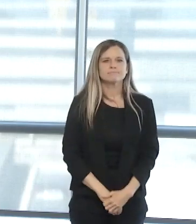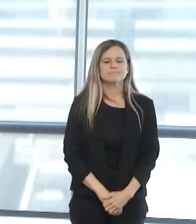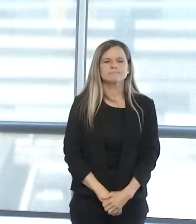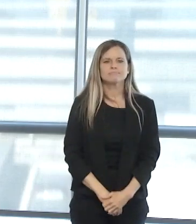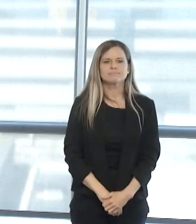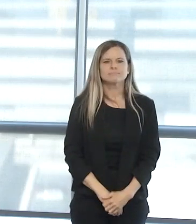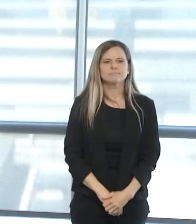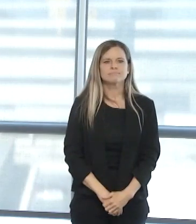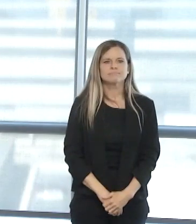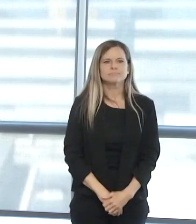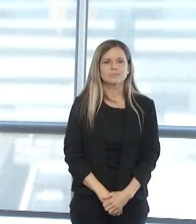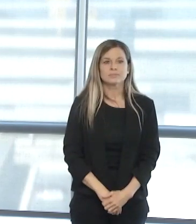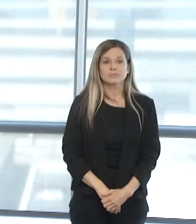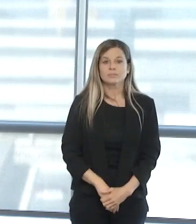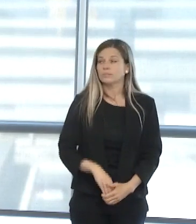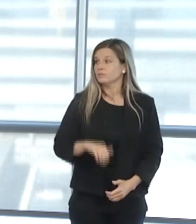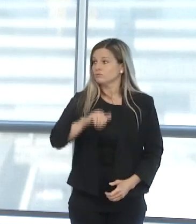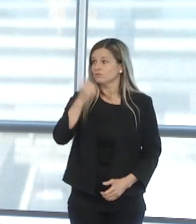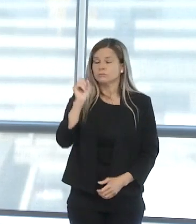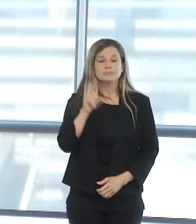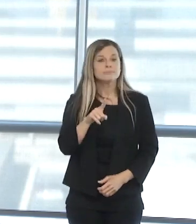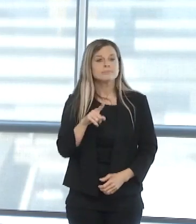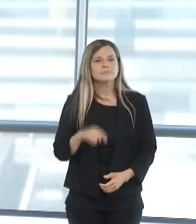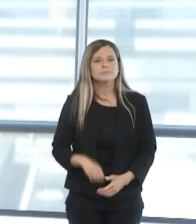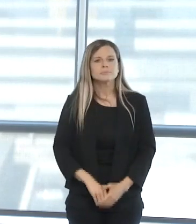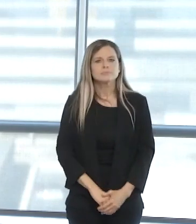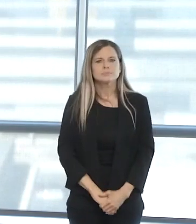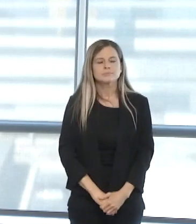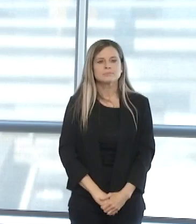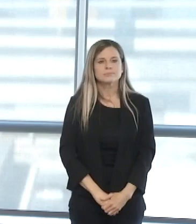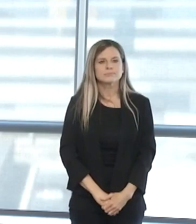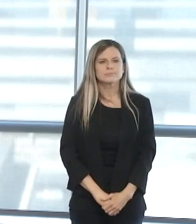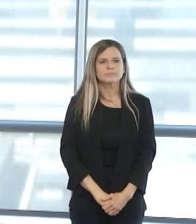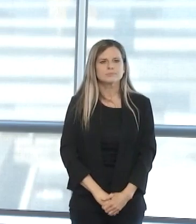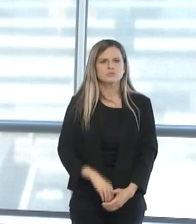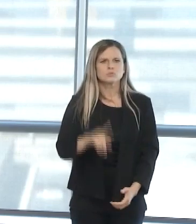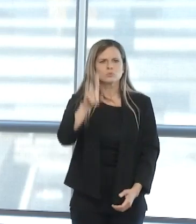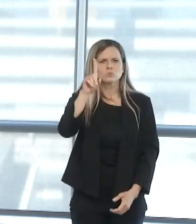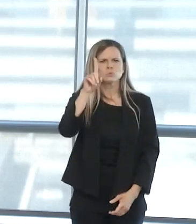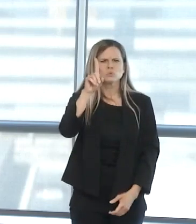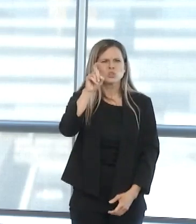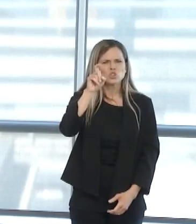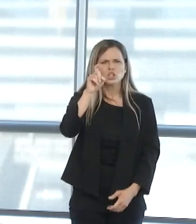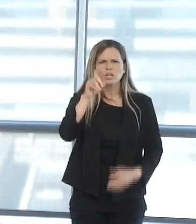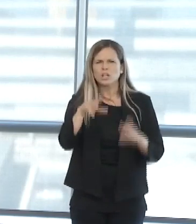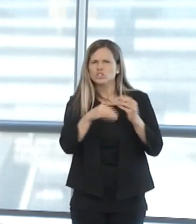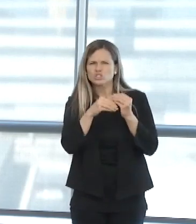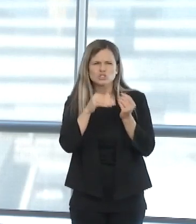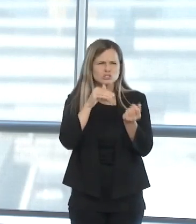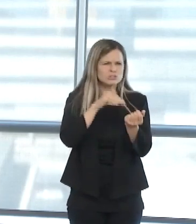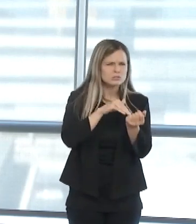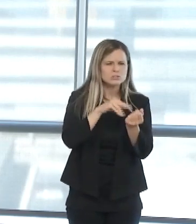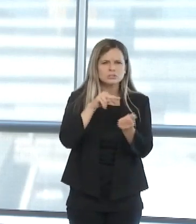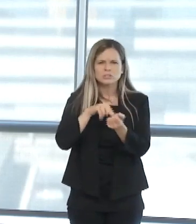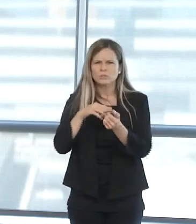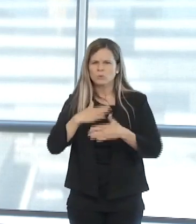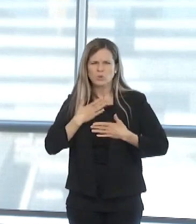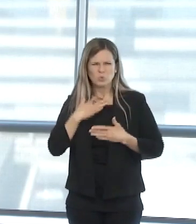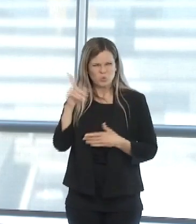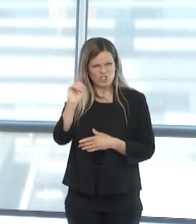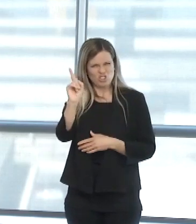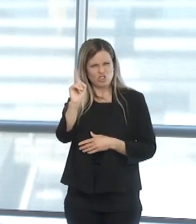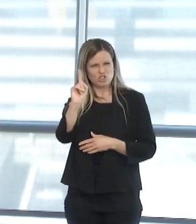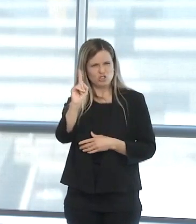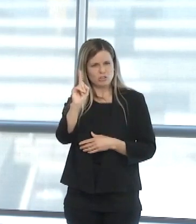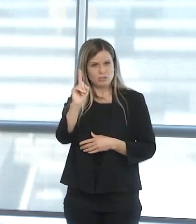Another question is, where the 100 additional providers are coming from? Are they community providers? Are they within our